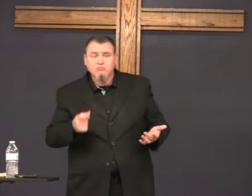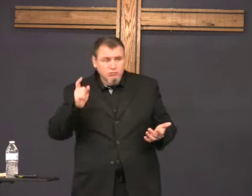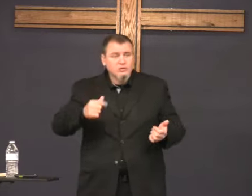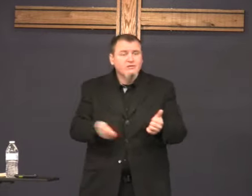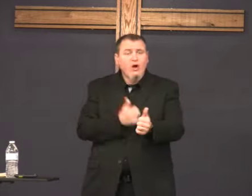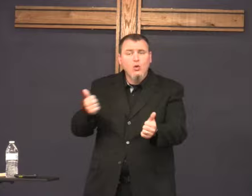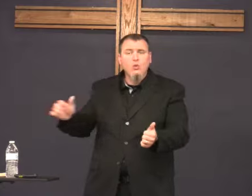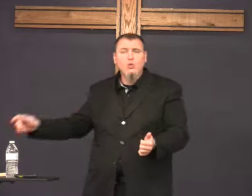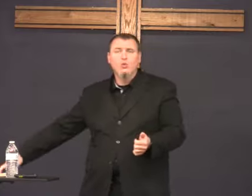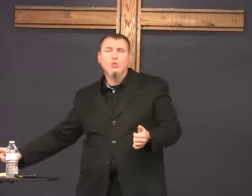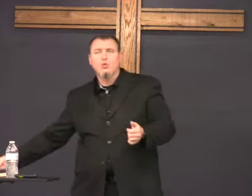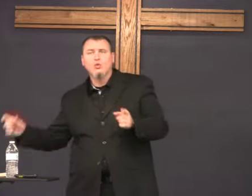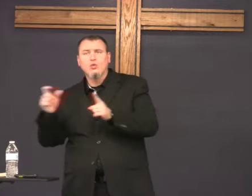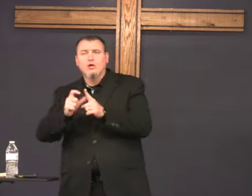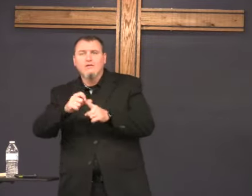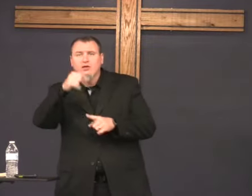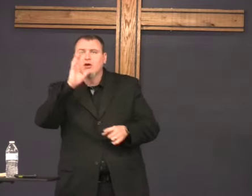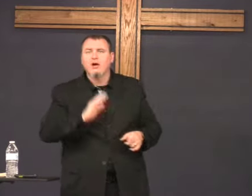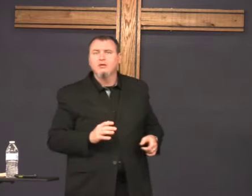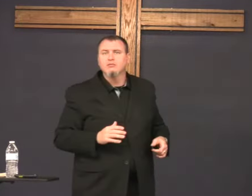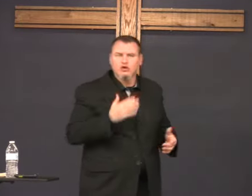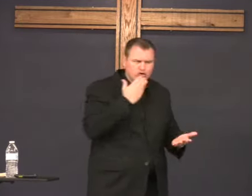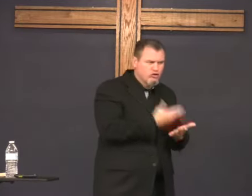We can't. We have to follow the right way.